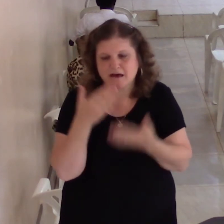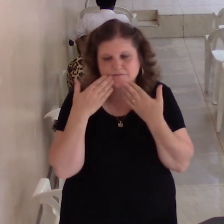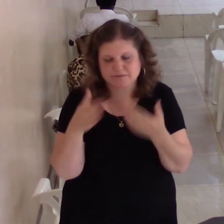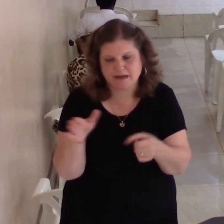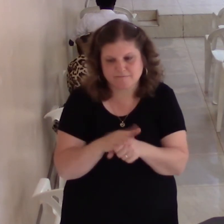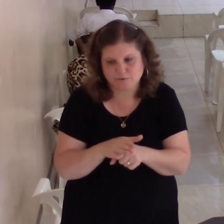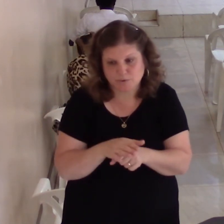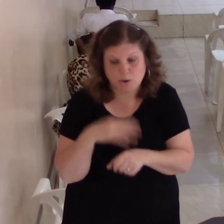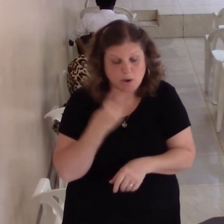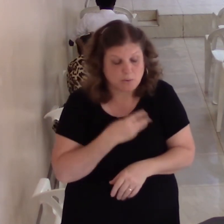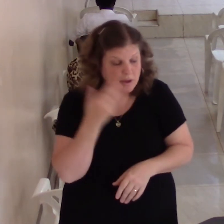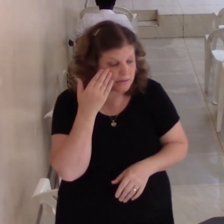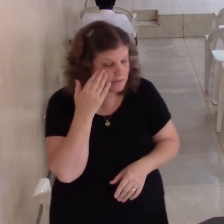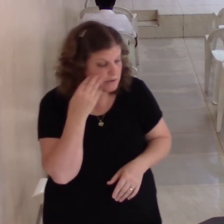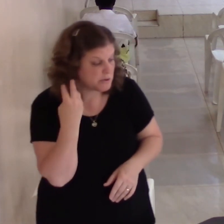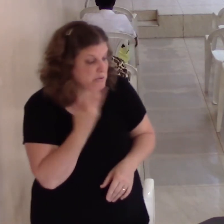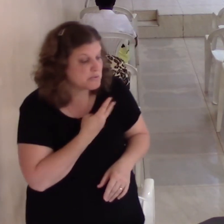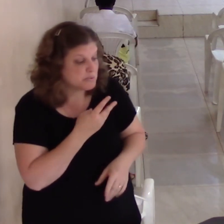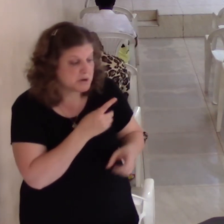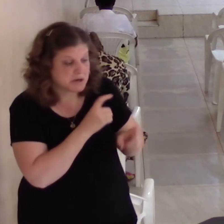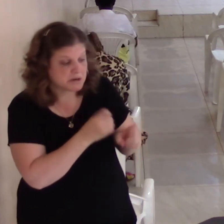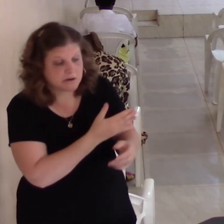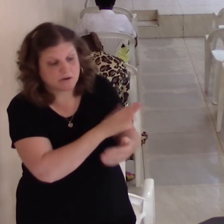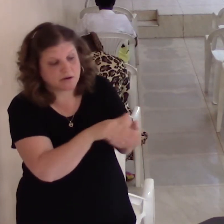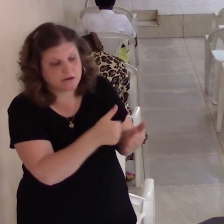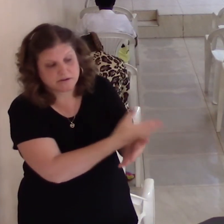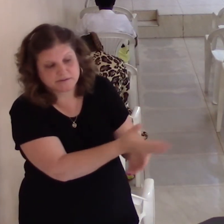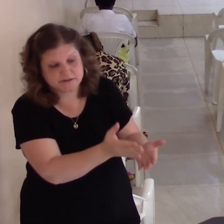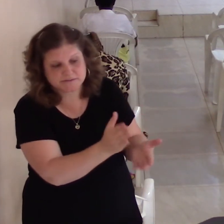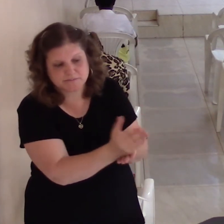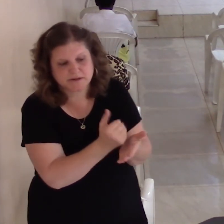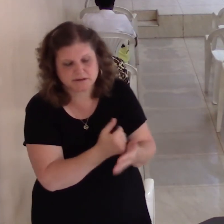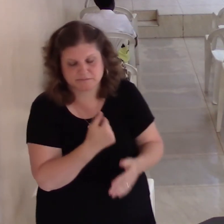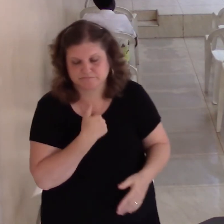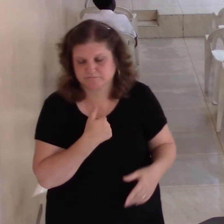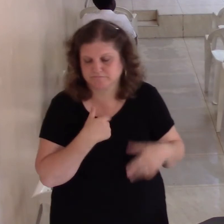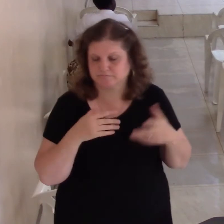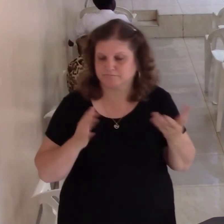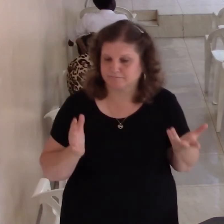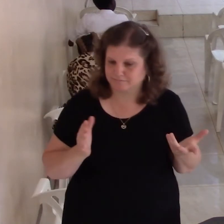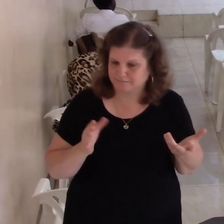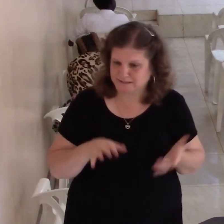this because it won't be all. We think that it is all right with whatever it might be.